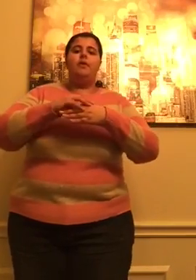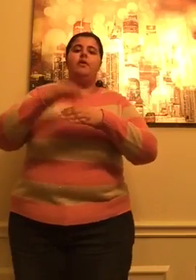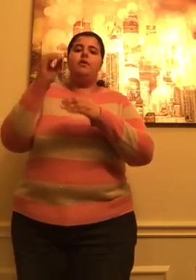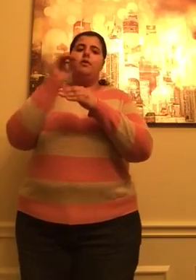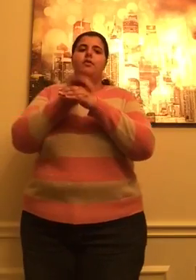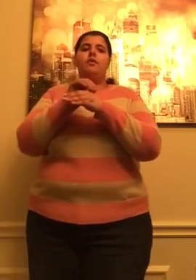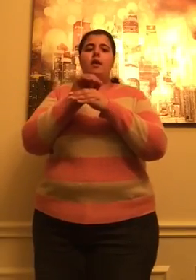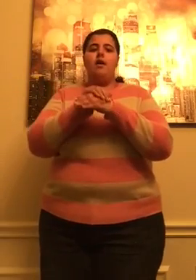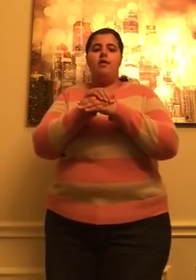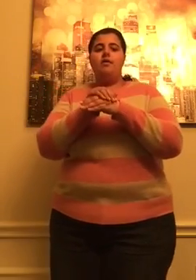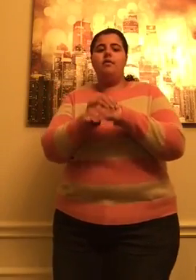tonight?